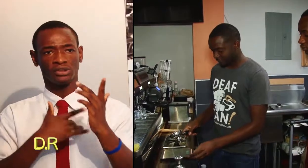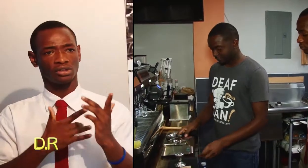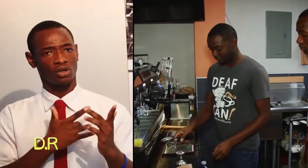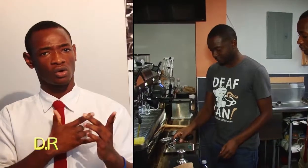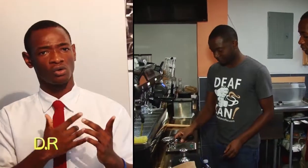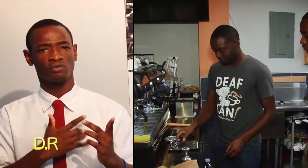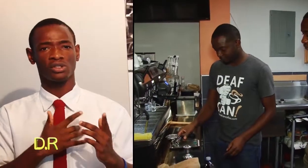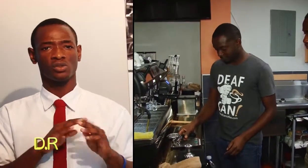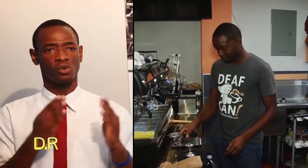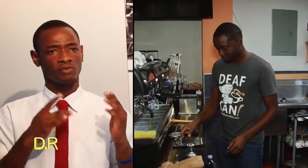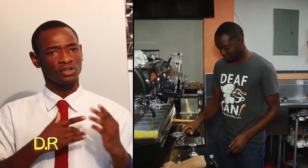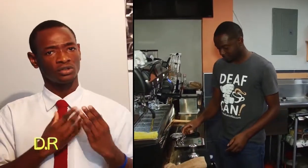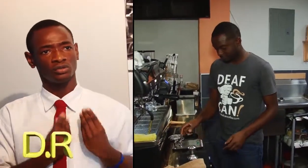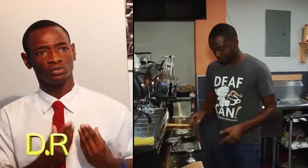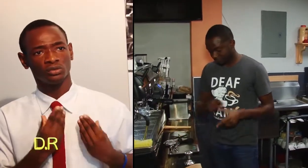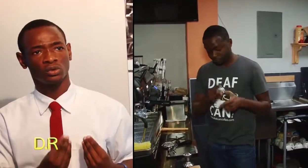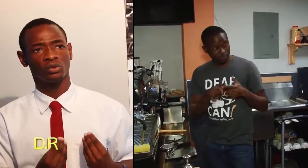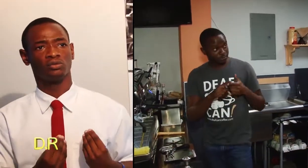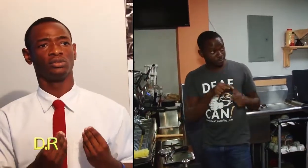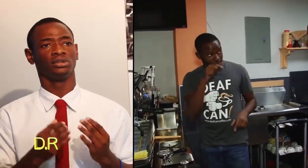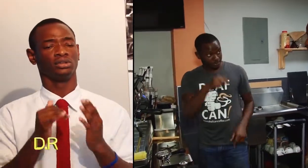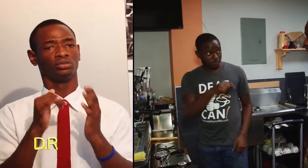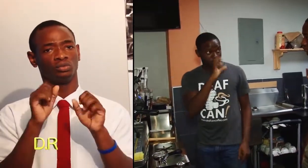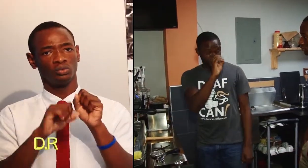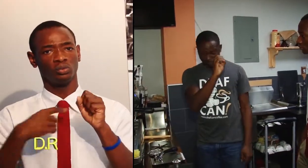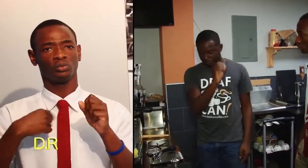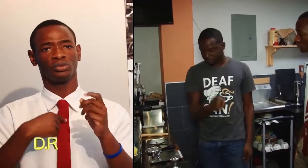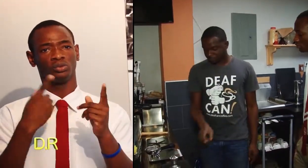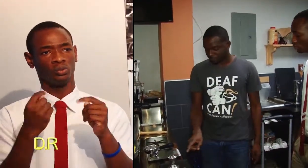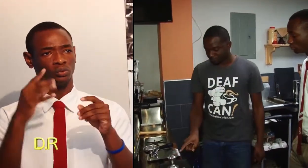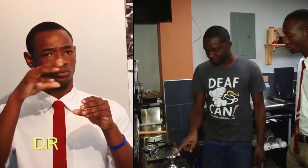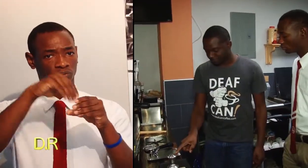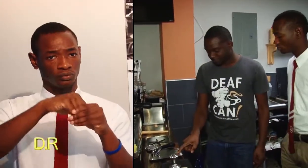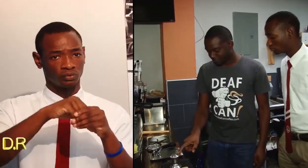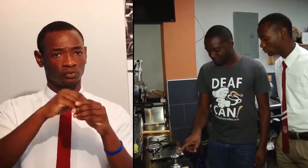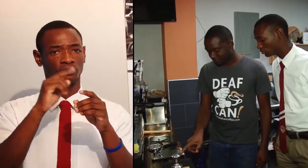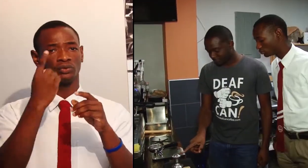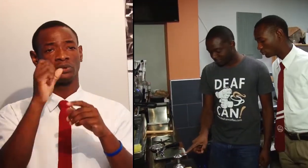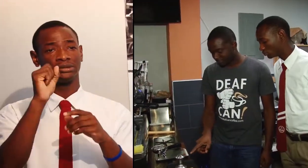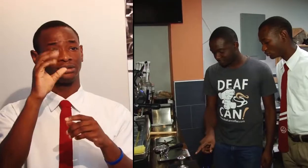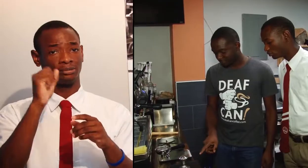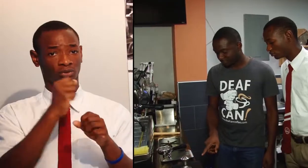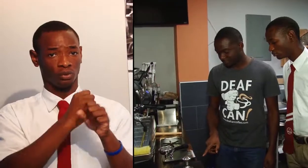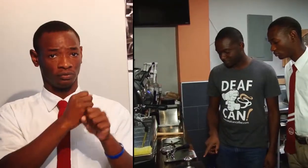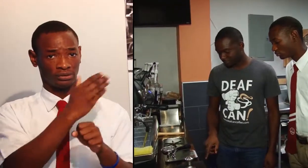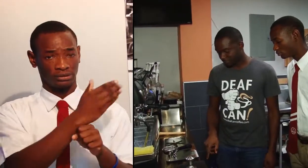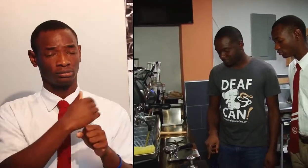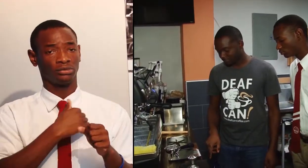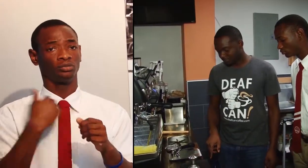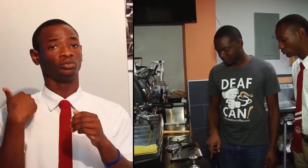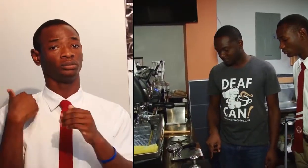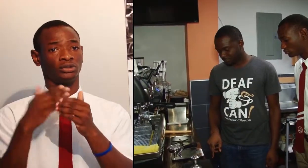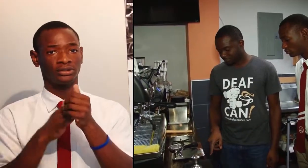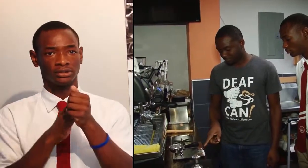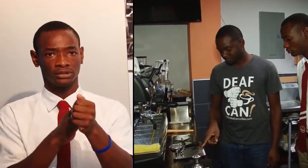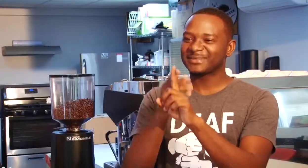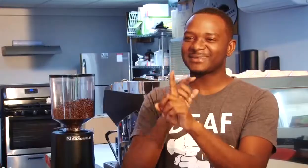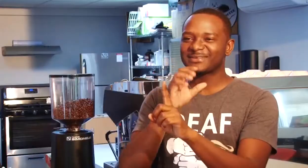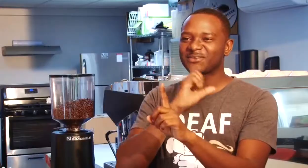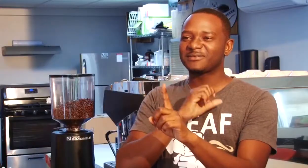so we wanted to learn how to improve upon ourselves. So we decided to go to St. Elizabeth to a region called